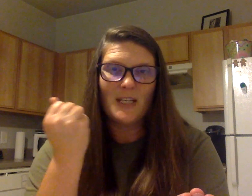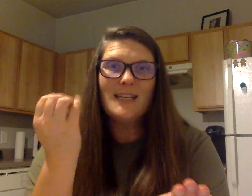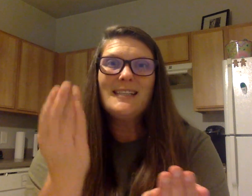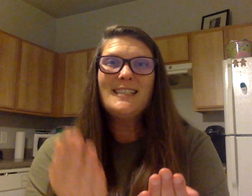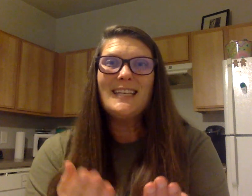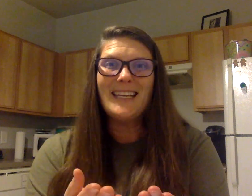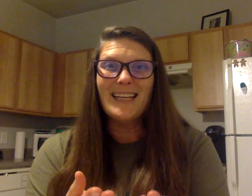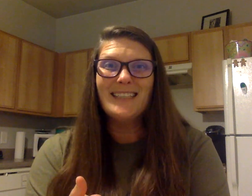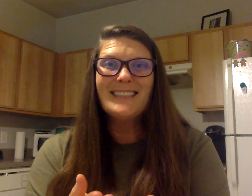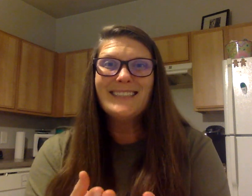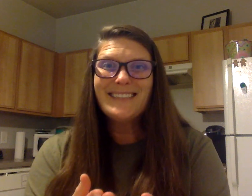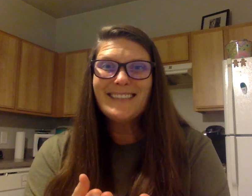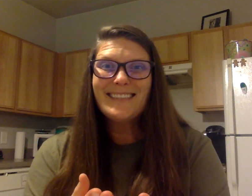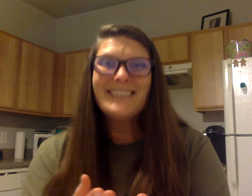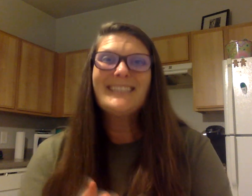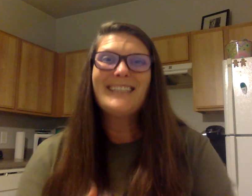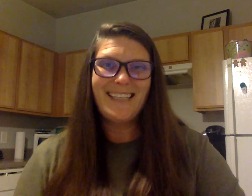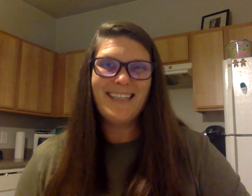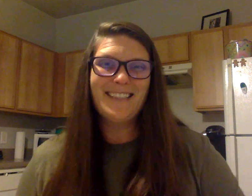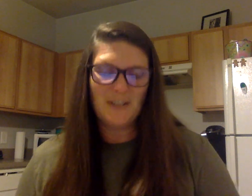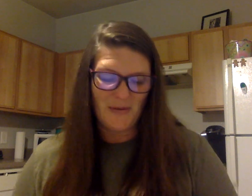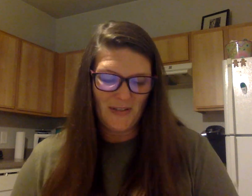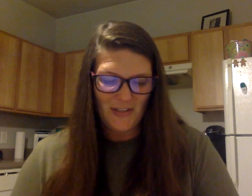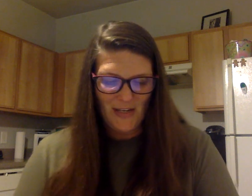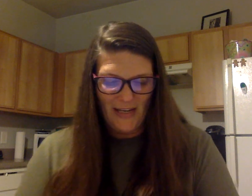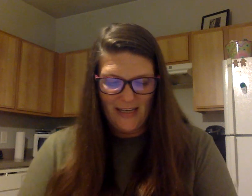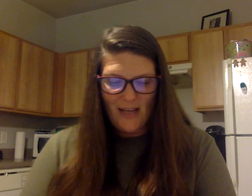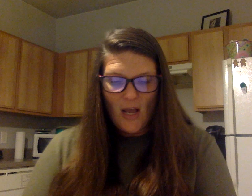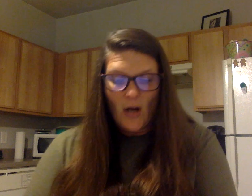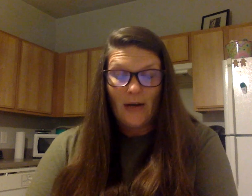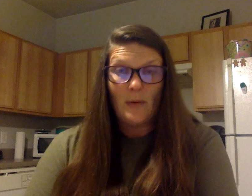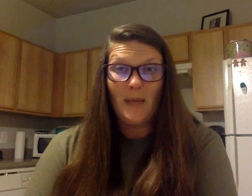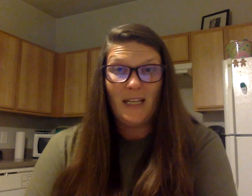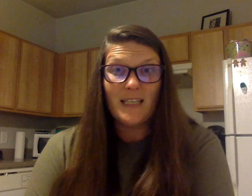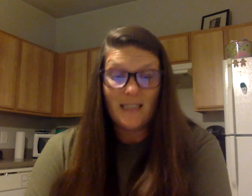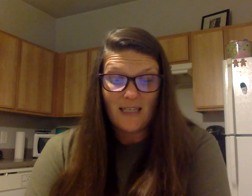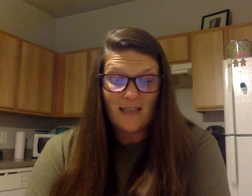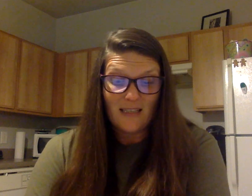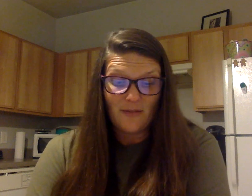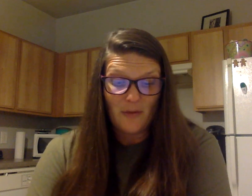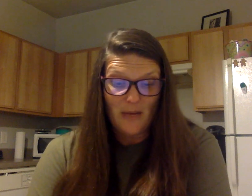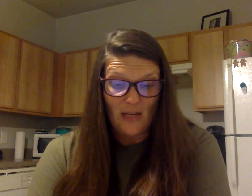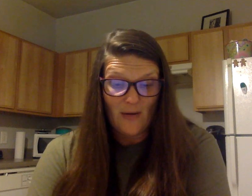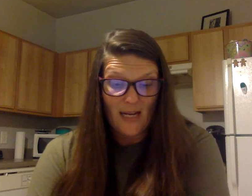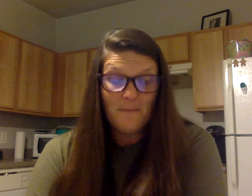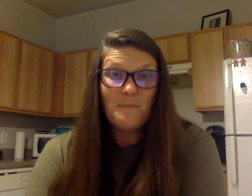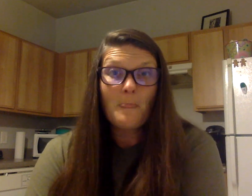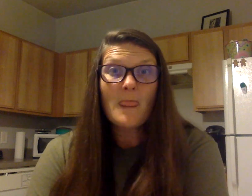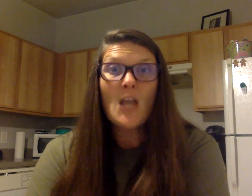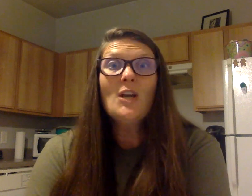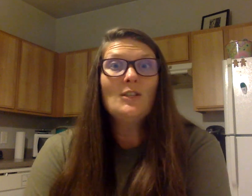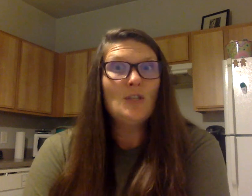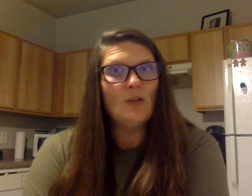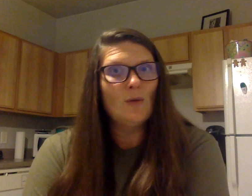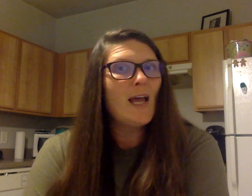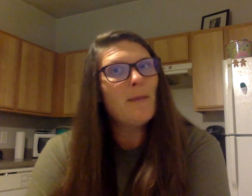to in. Indoors. Good. All right. Repeat this sentence after me. You ready? Do you like